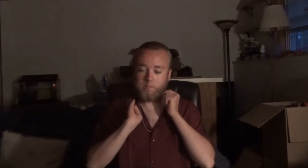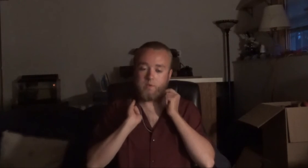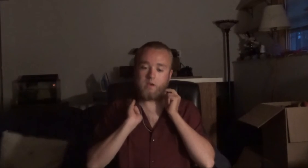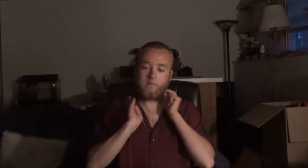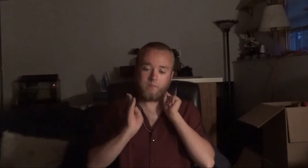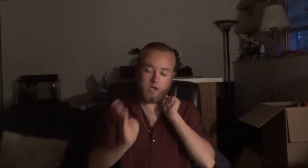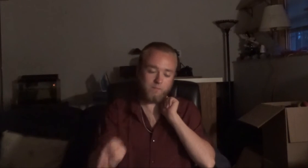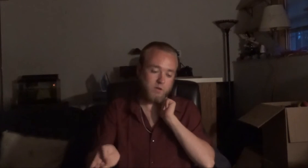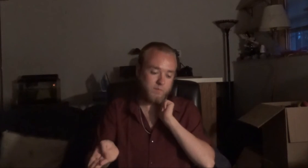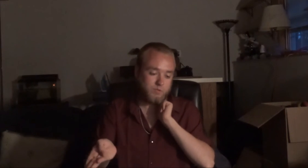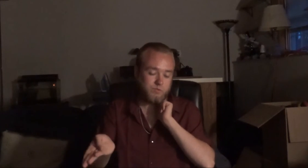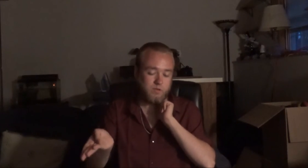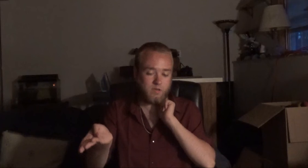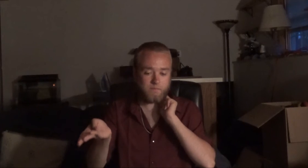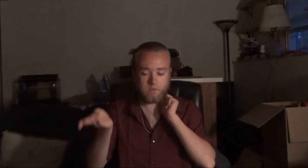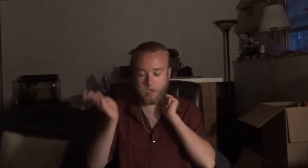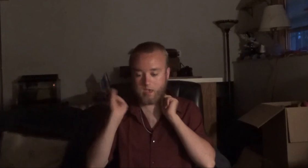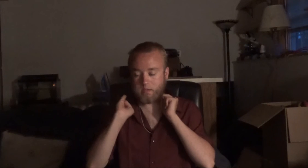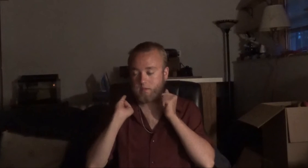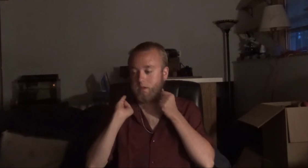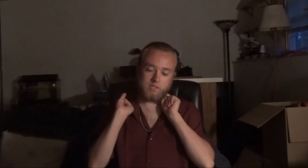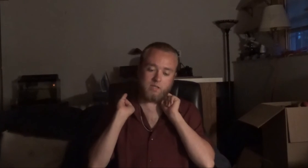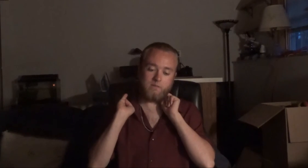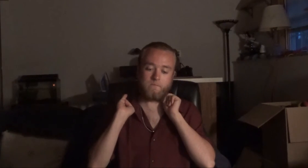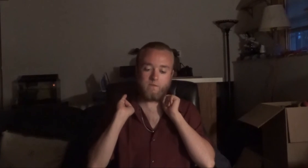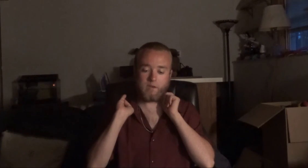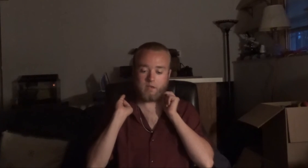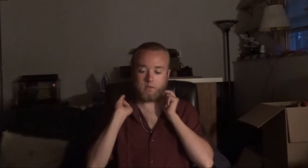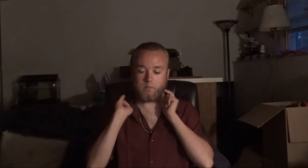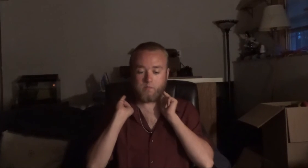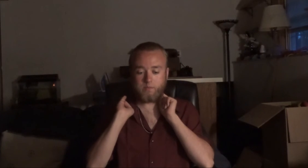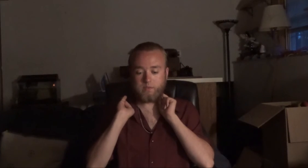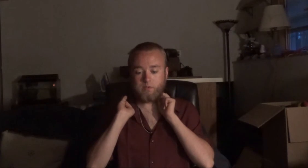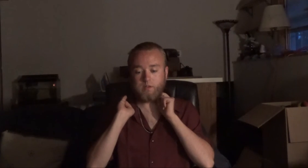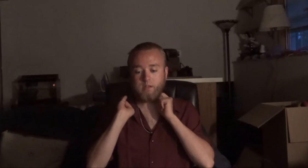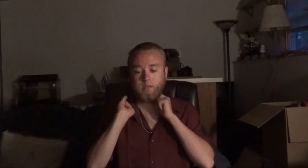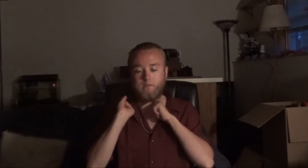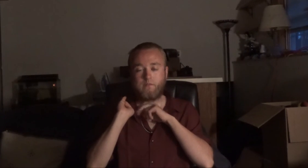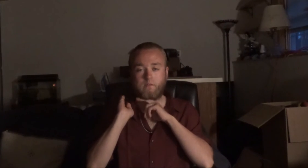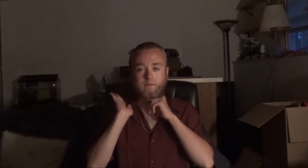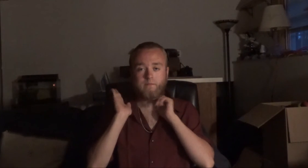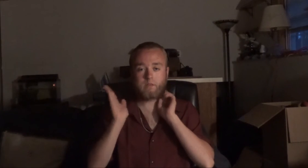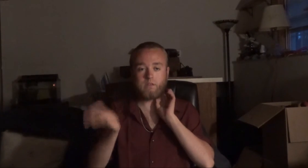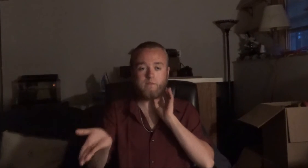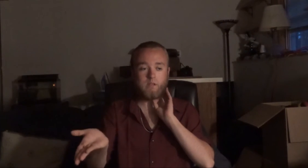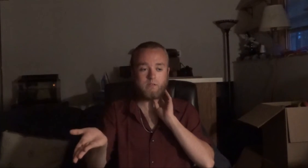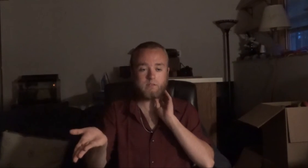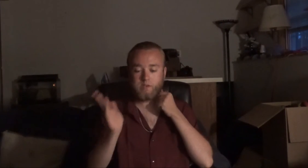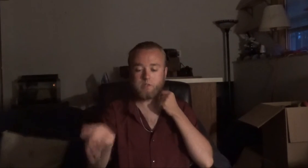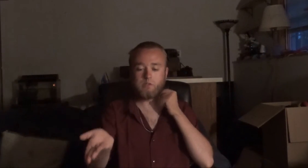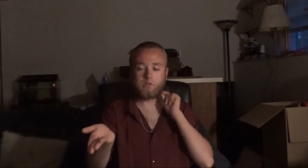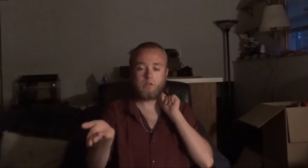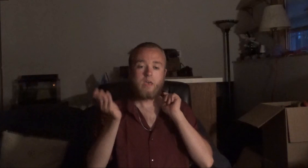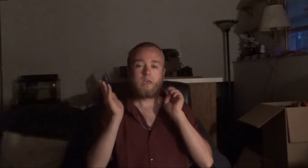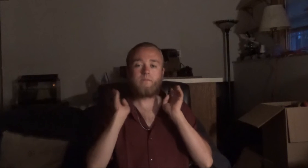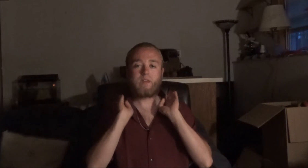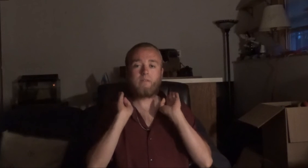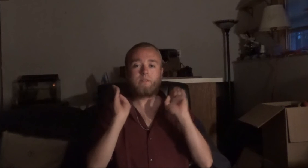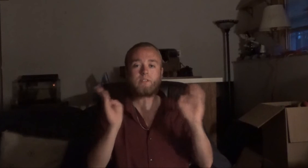prepare for my upcoming trip, and see if I can come up with a good idea for a 50th video special. If you have any